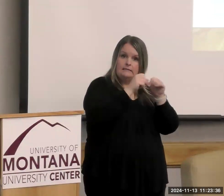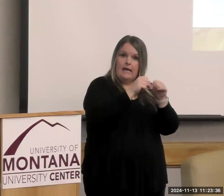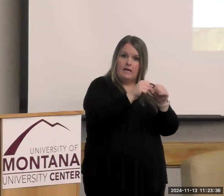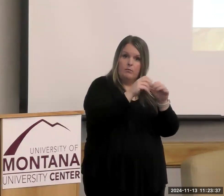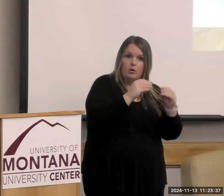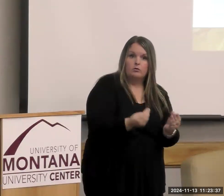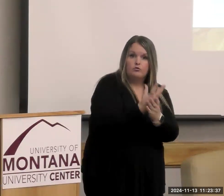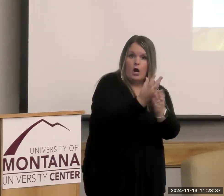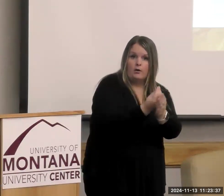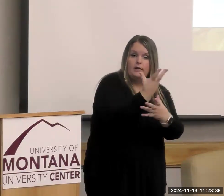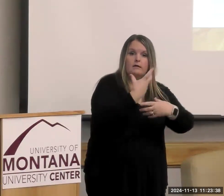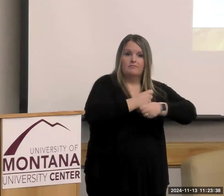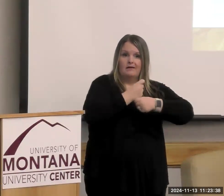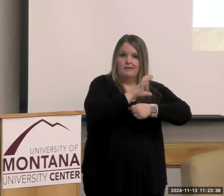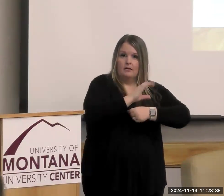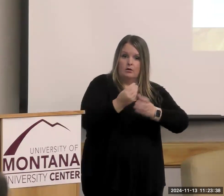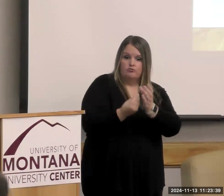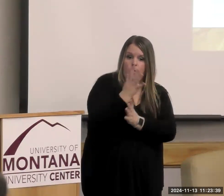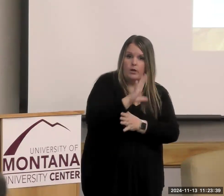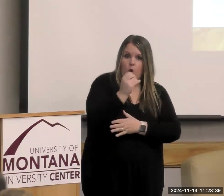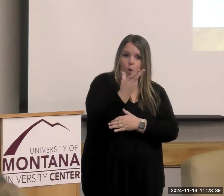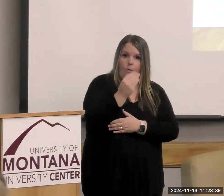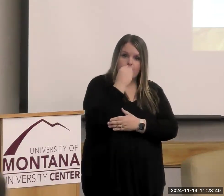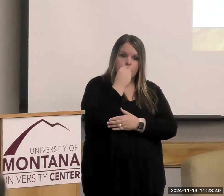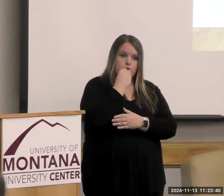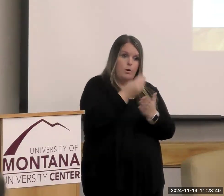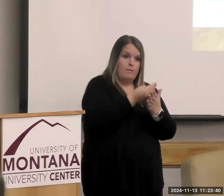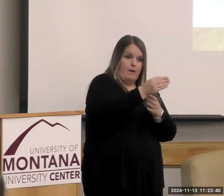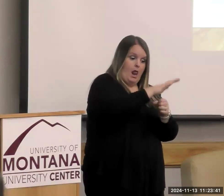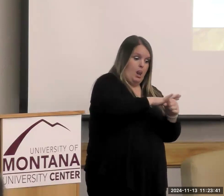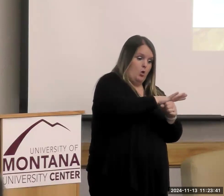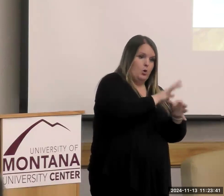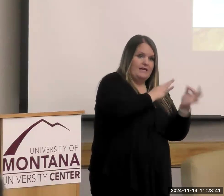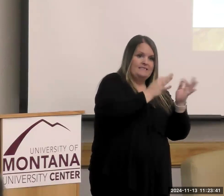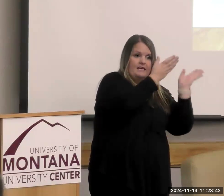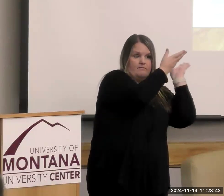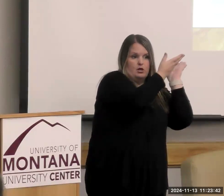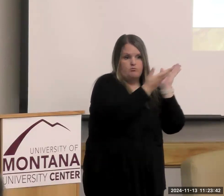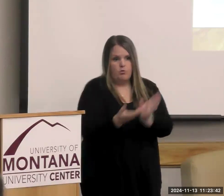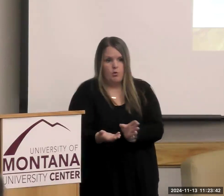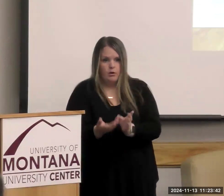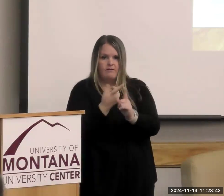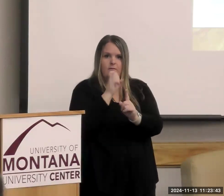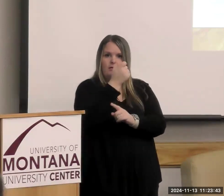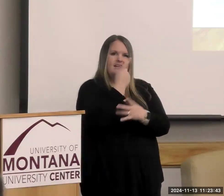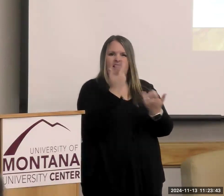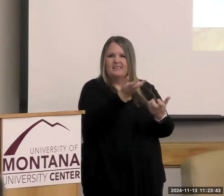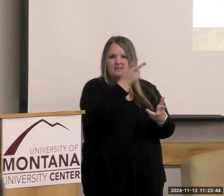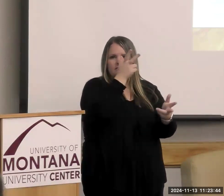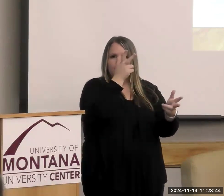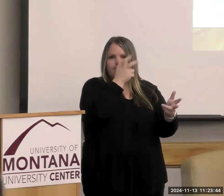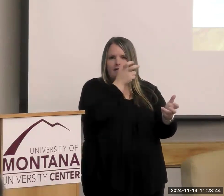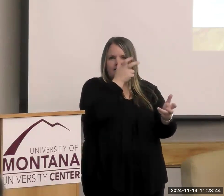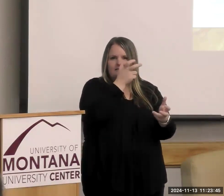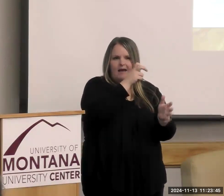producing your own food or buying it locally rather than having it imported. Where there's lots of pesticides, herbicides,